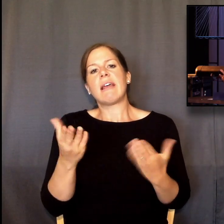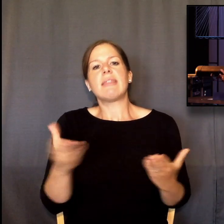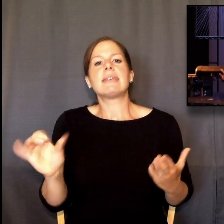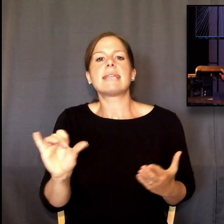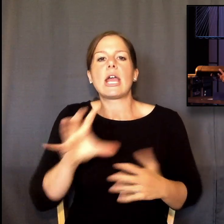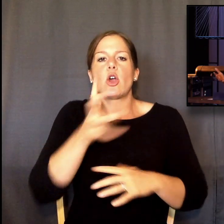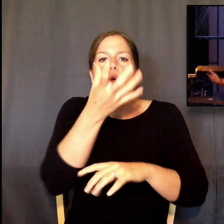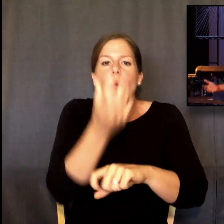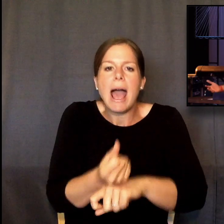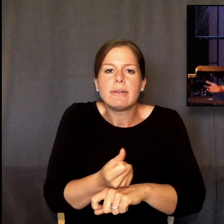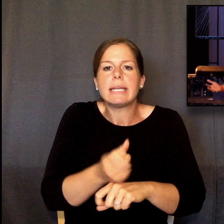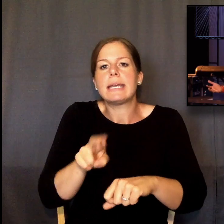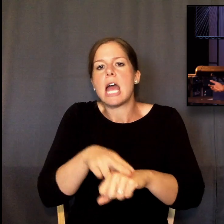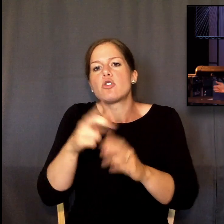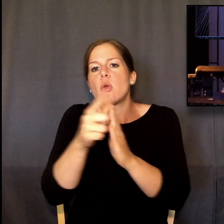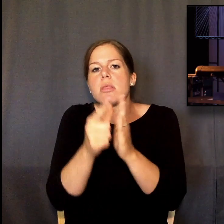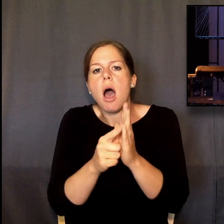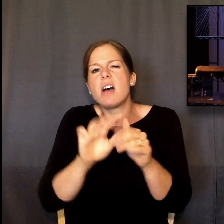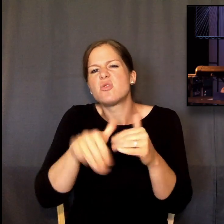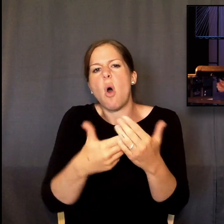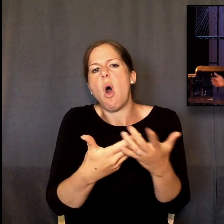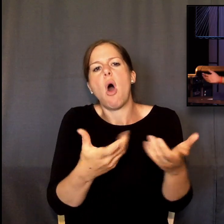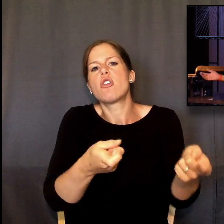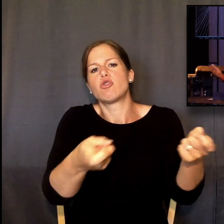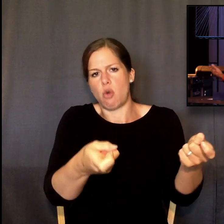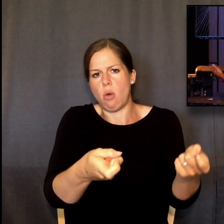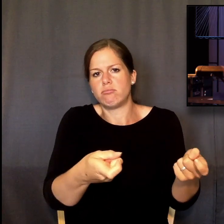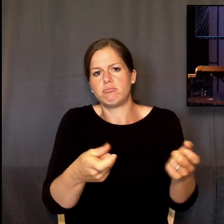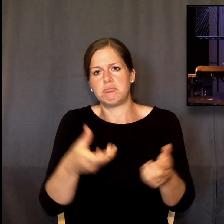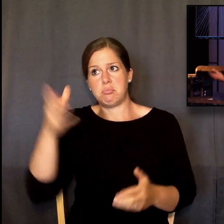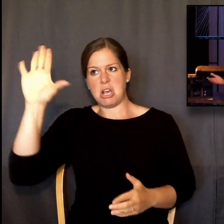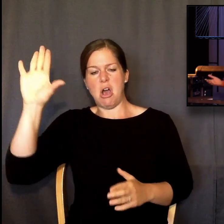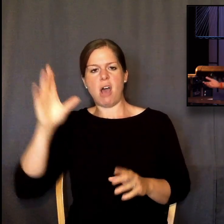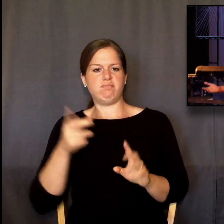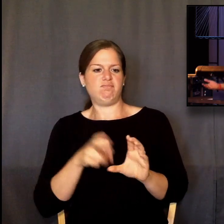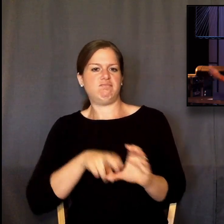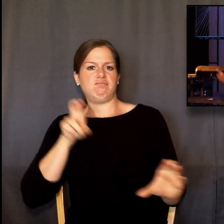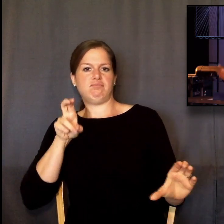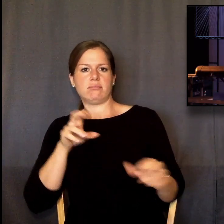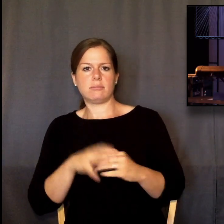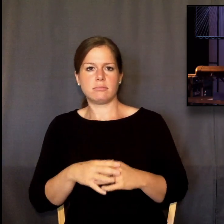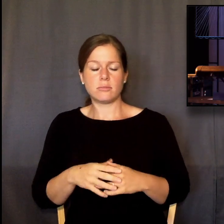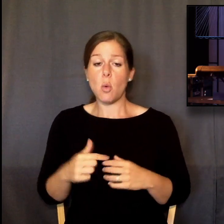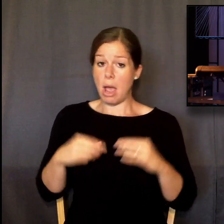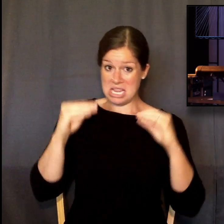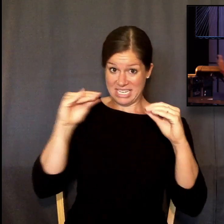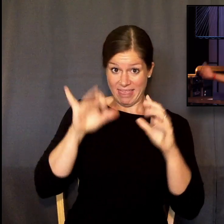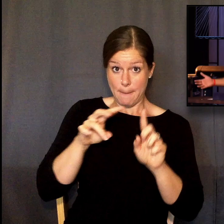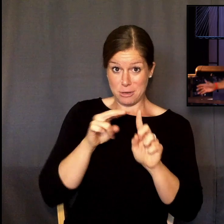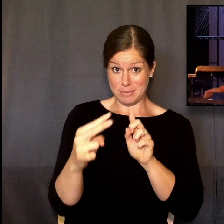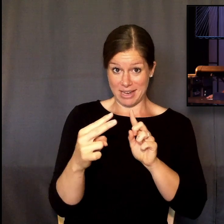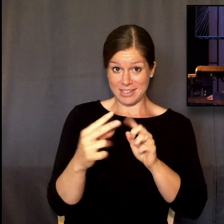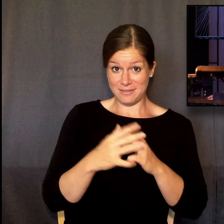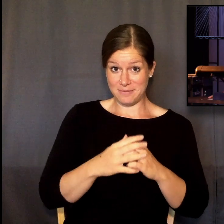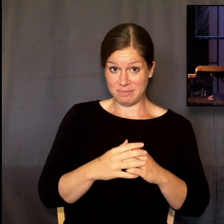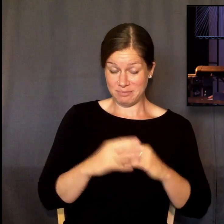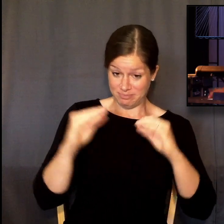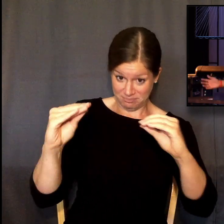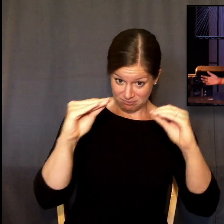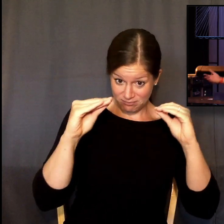and I ended up teaching the view so well that half a dozen of the students in this senior Bible class at a Christian high school told